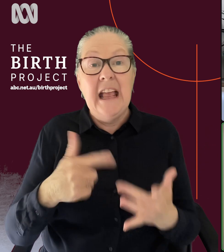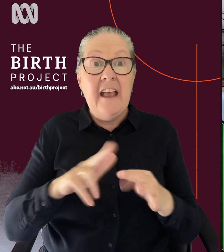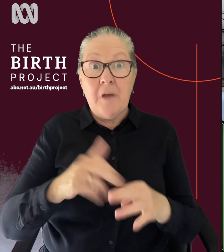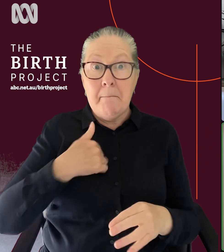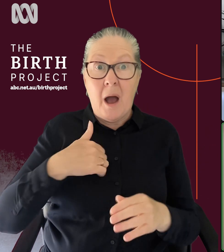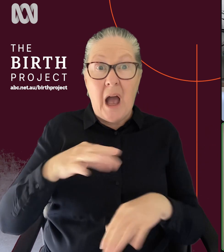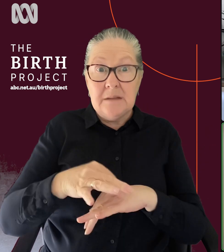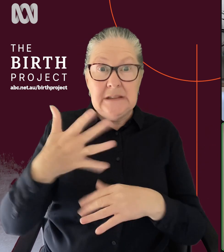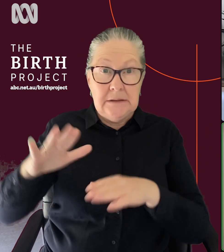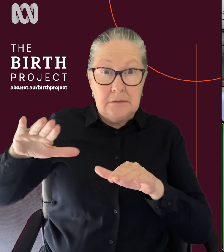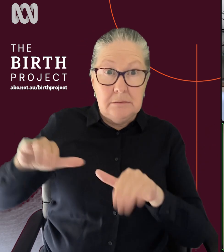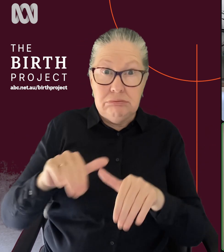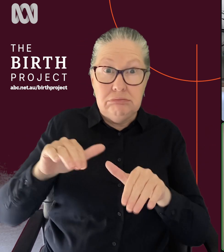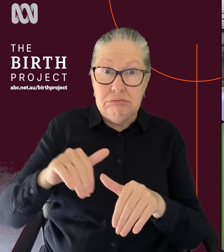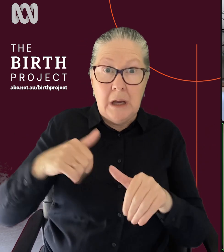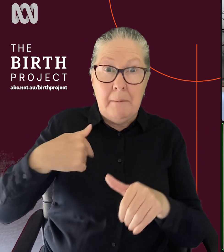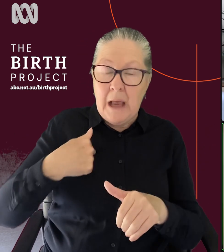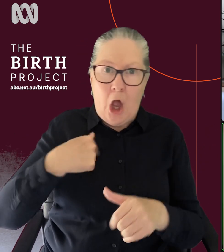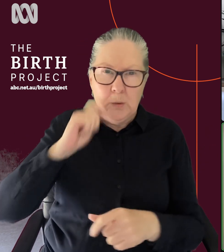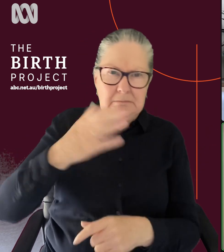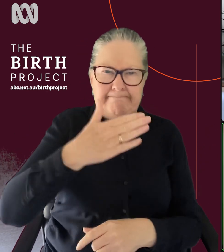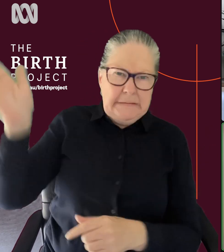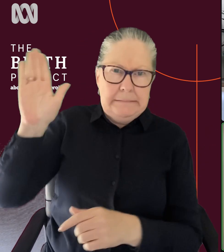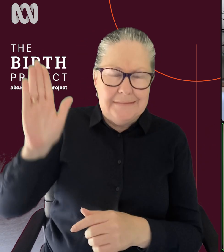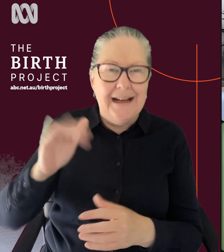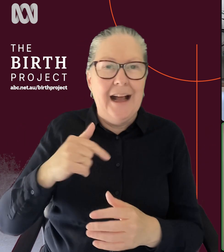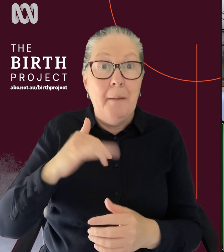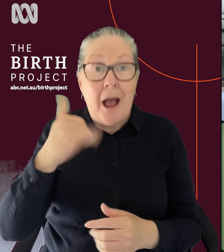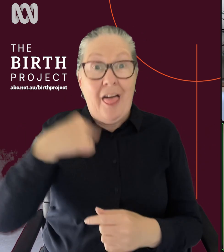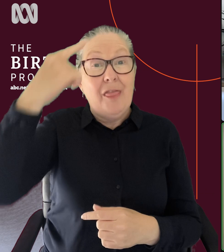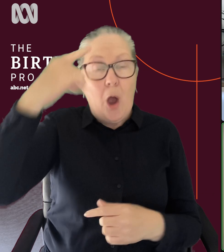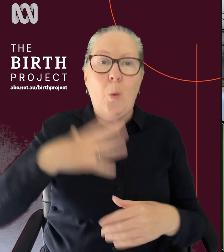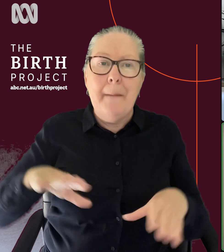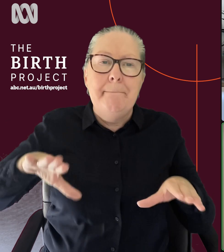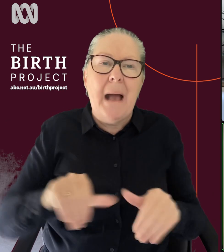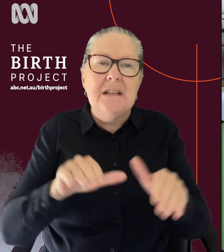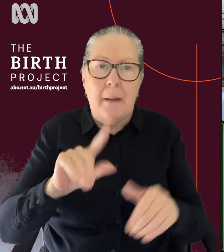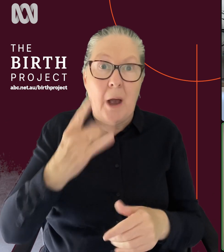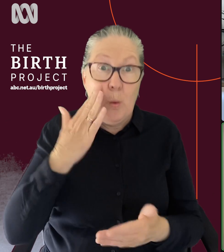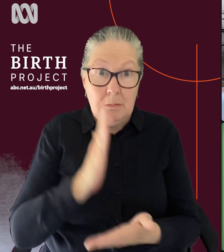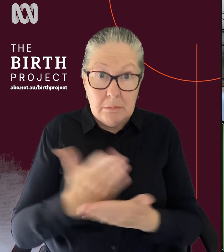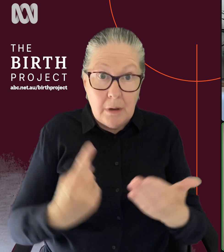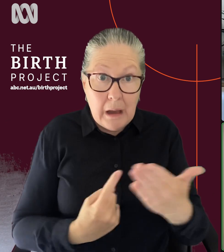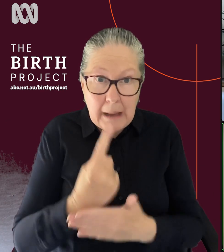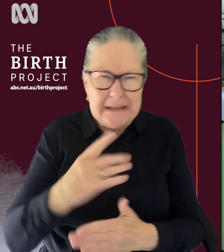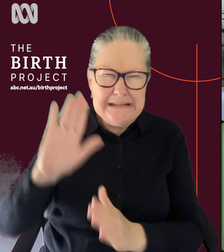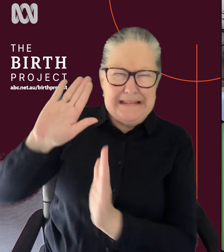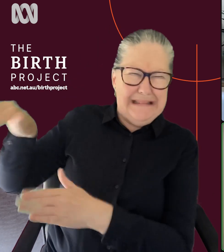touch massage on me, I would have hit him. So you might think that was a good strategy. And then when the time comes, you're like, don't give me that. So,